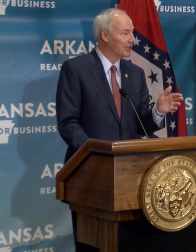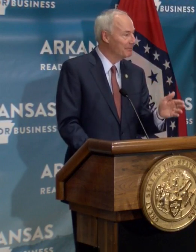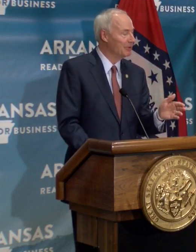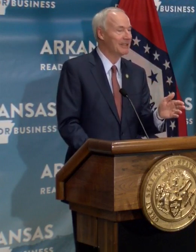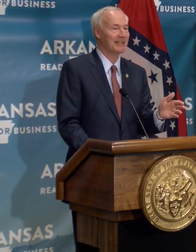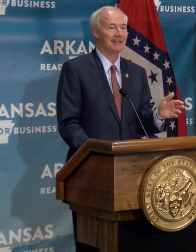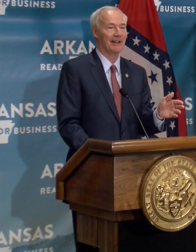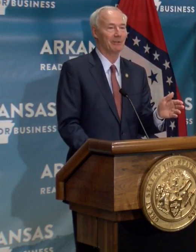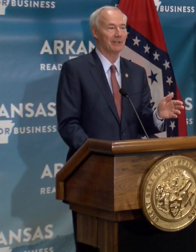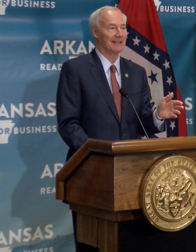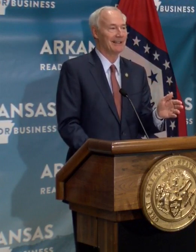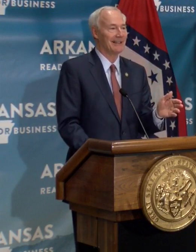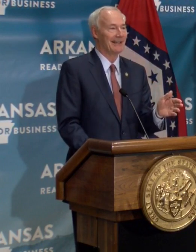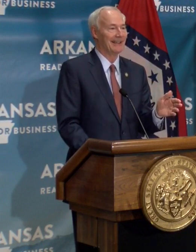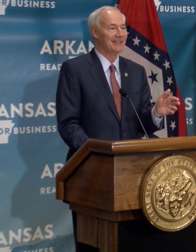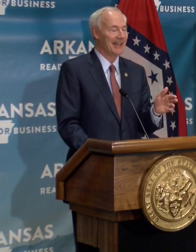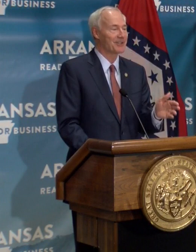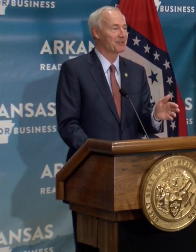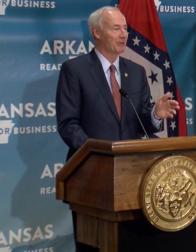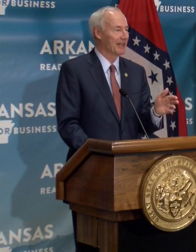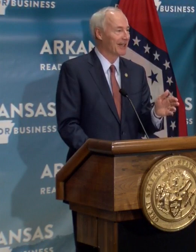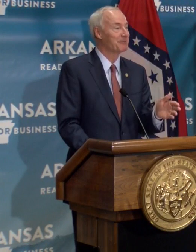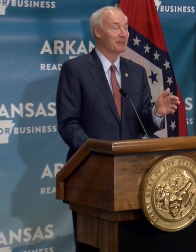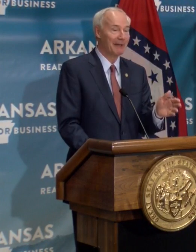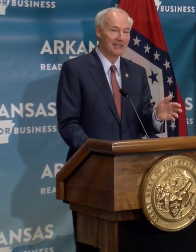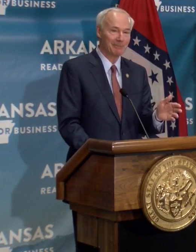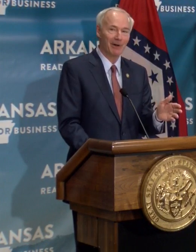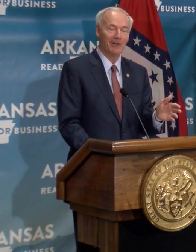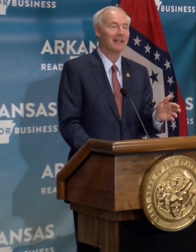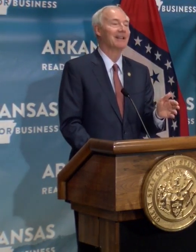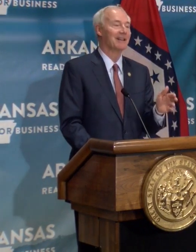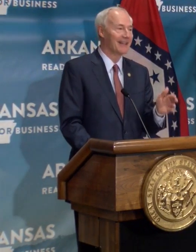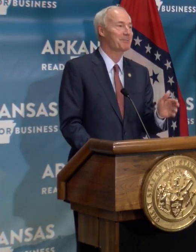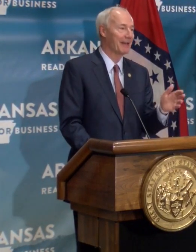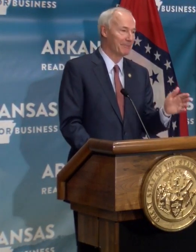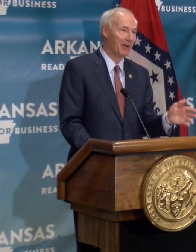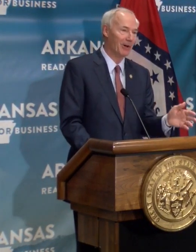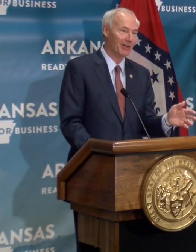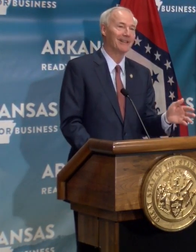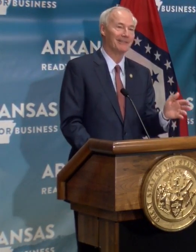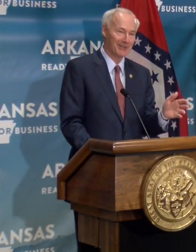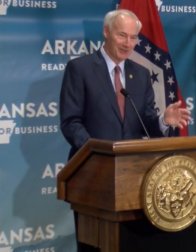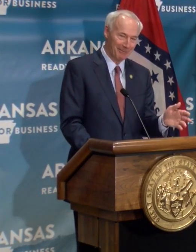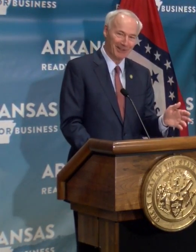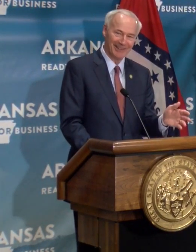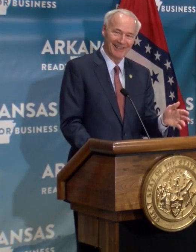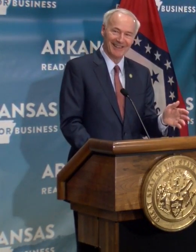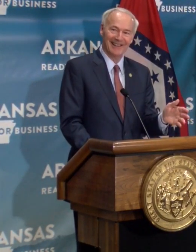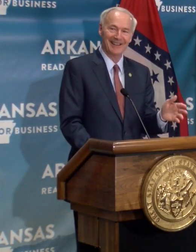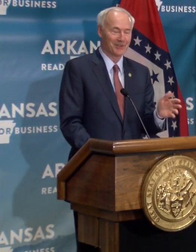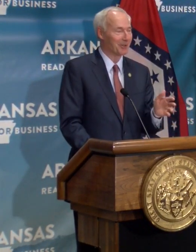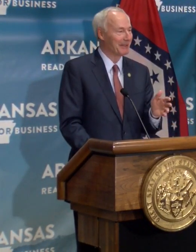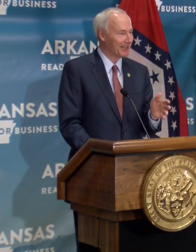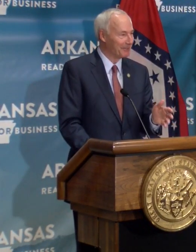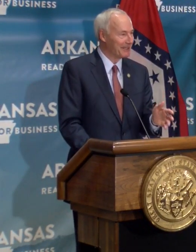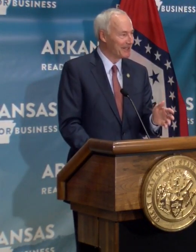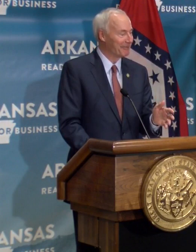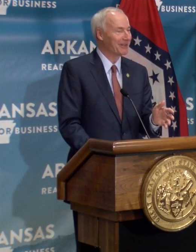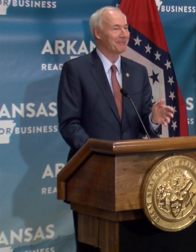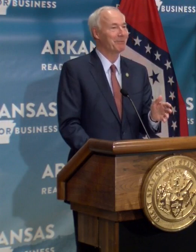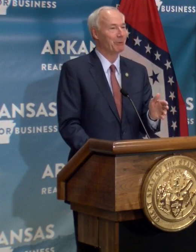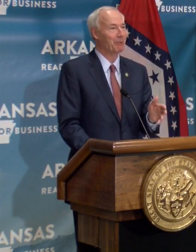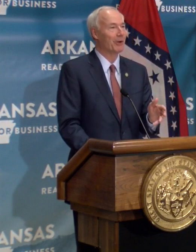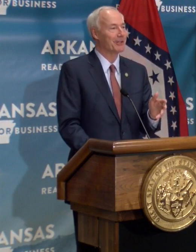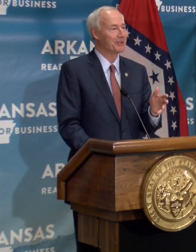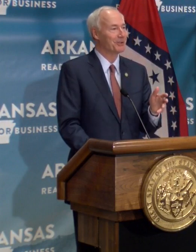and the community level. And yes, when it comes to baseball, let's play ball this summer. It's going to be a little bit